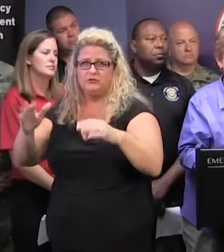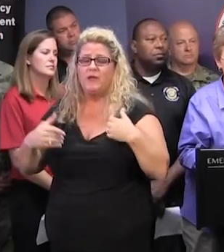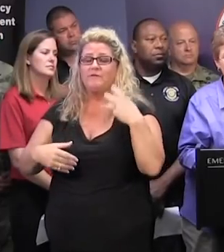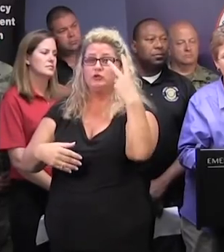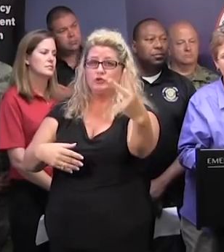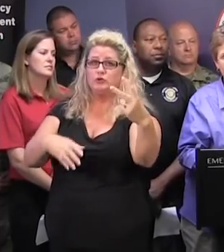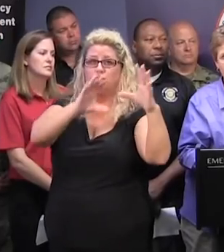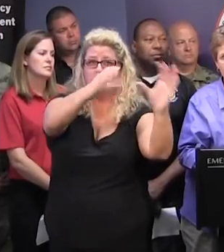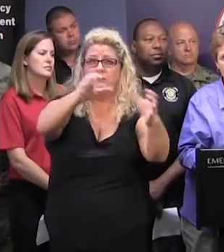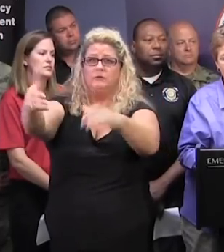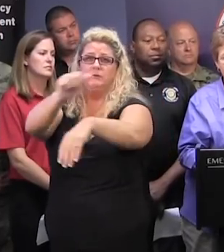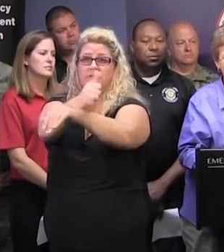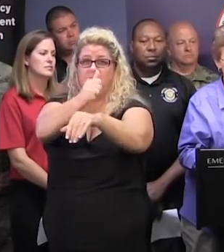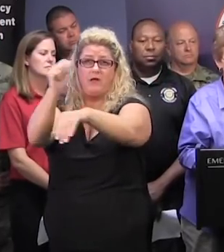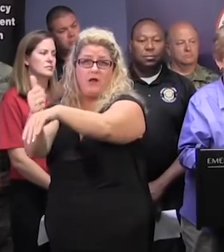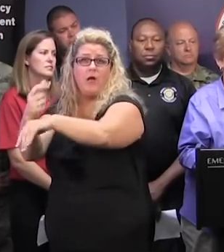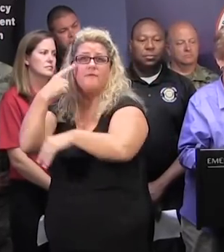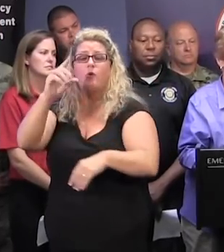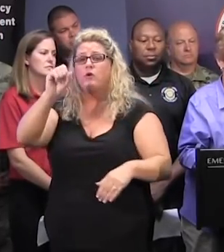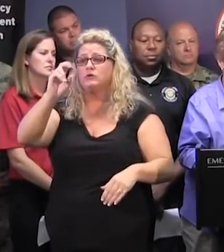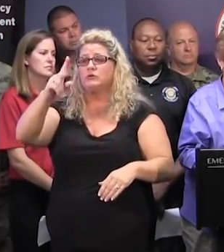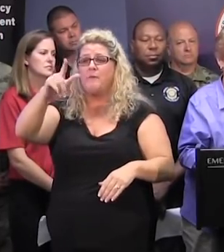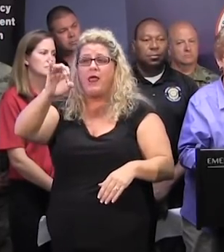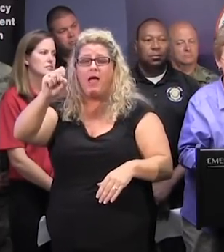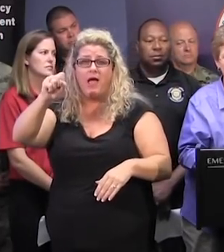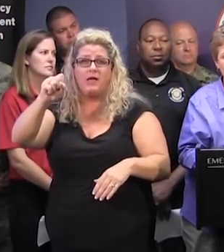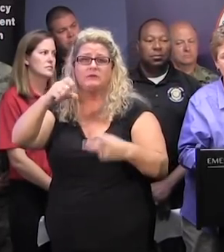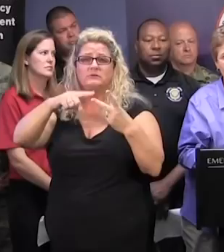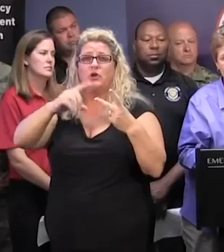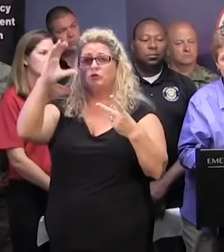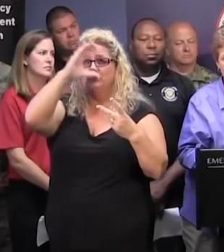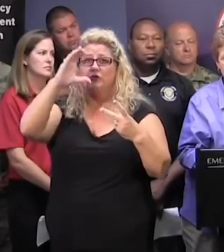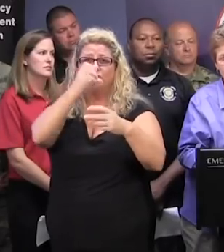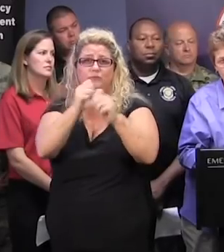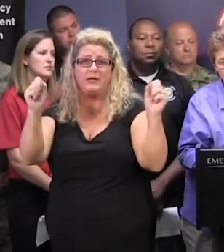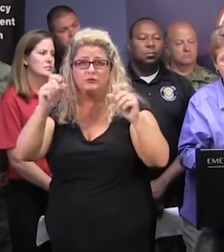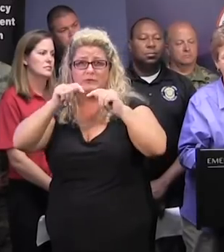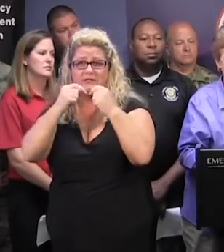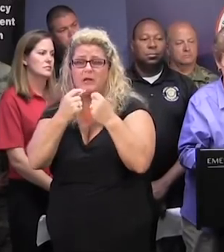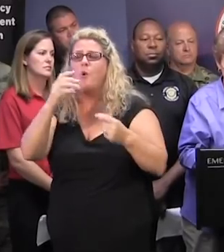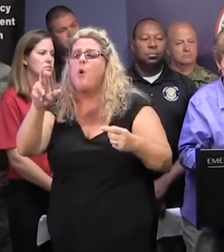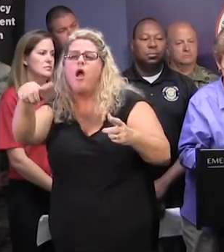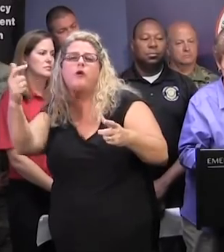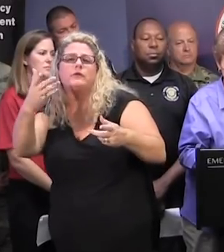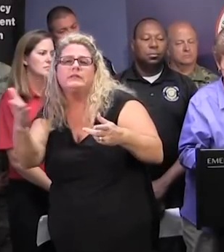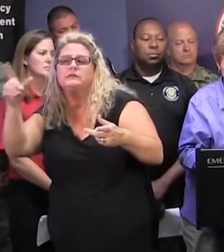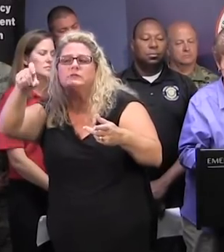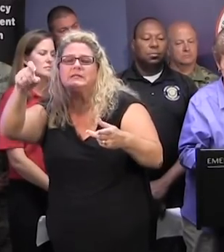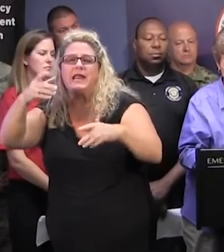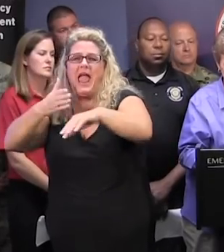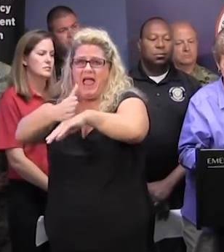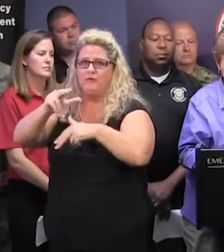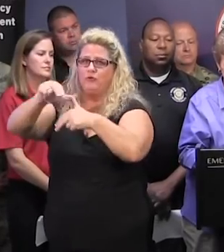bases where we have supplies, search and rescue teams, other commodities that might be needed after the storm.